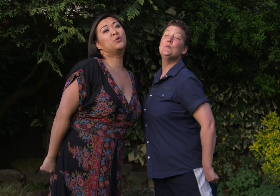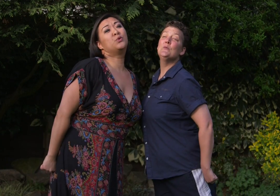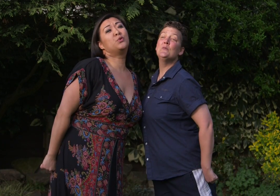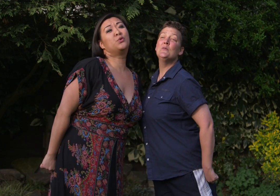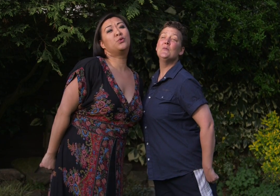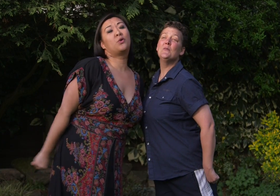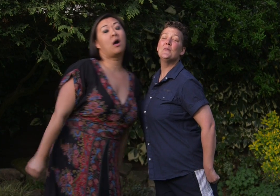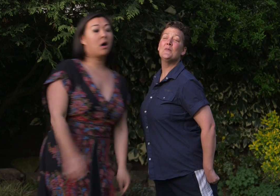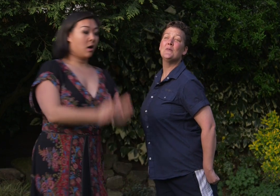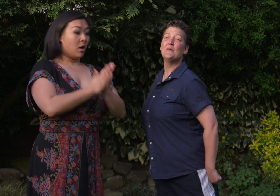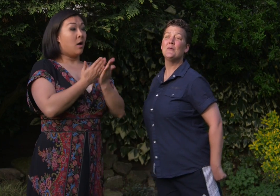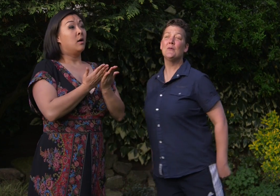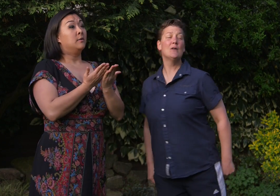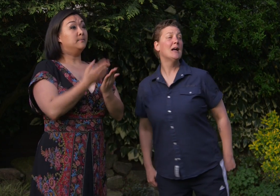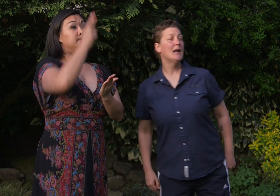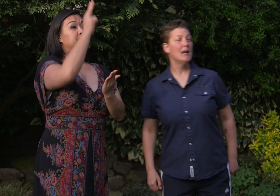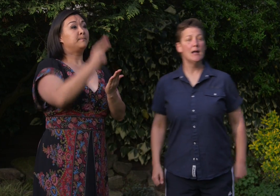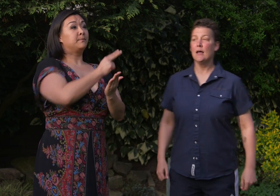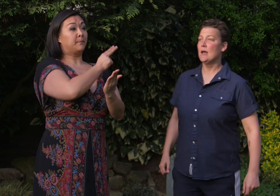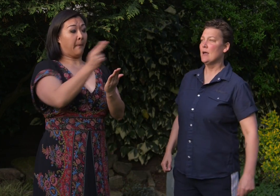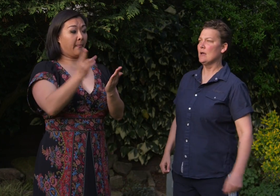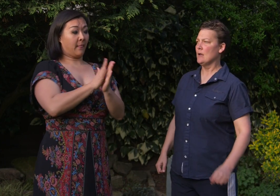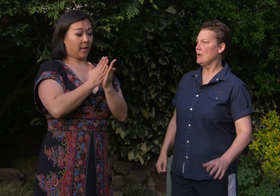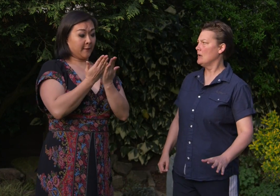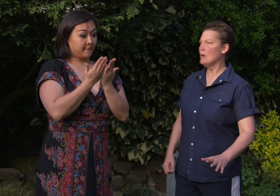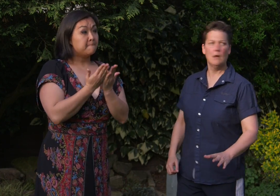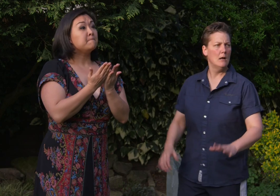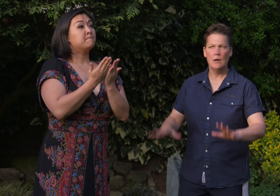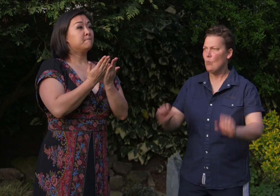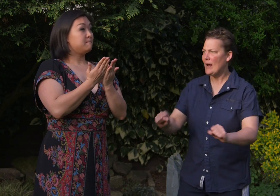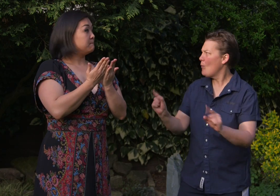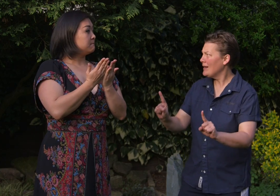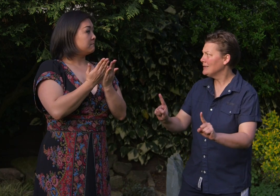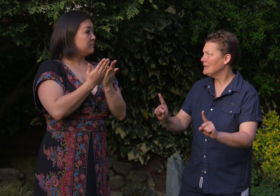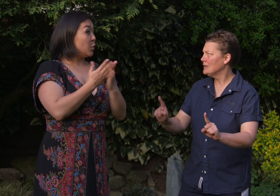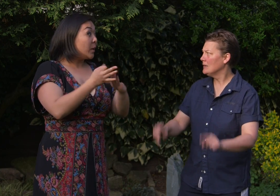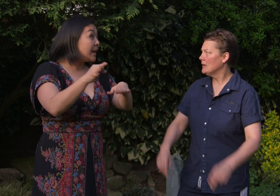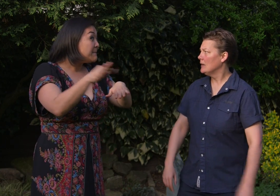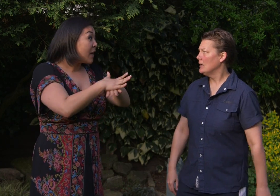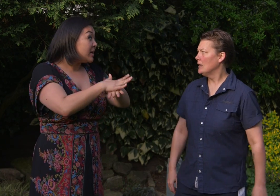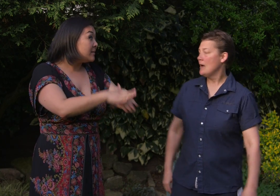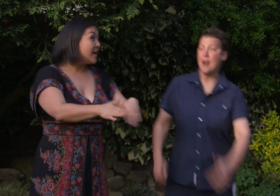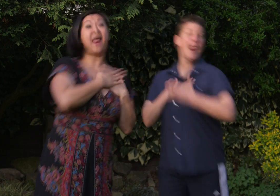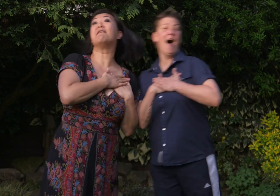Do you, Anna, take Kristoff to be your trollfully wedded... what? You're getting married. BAM!